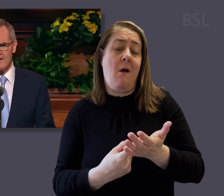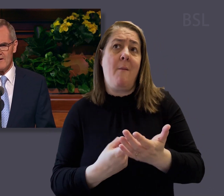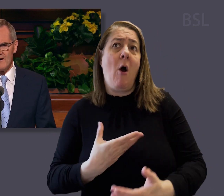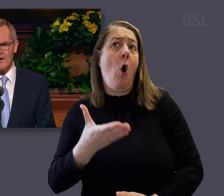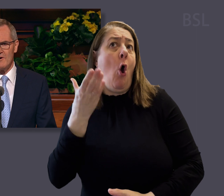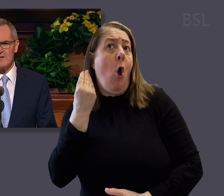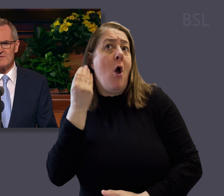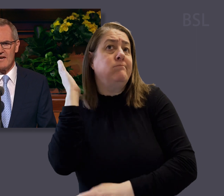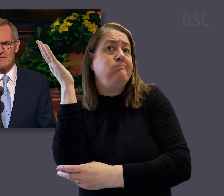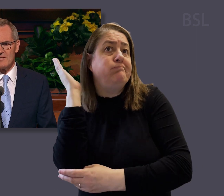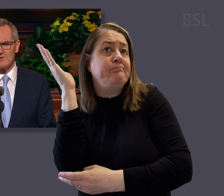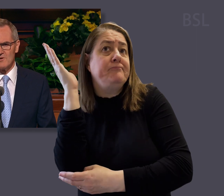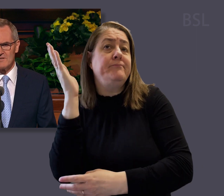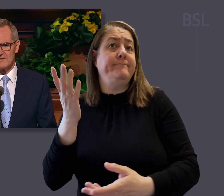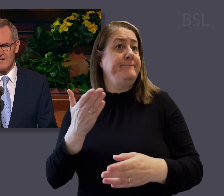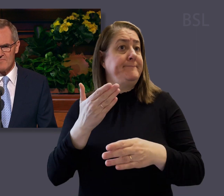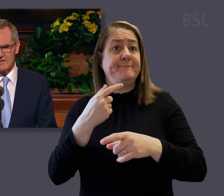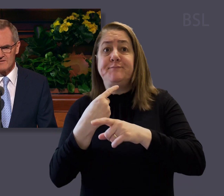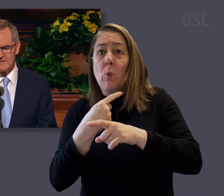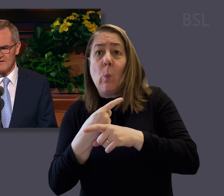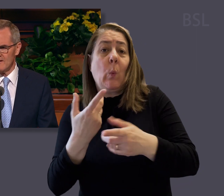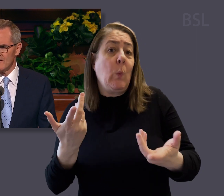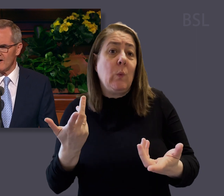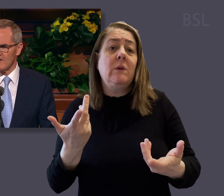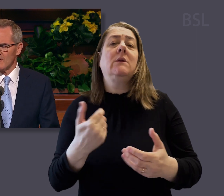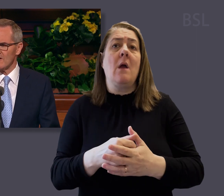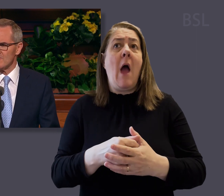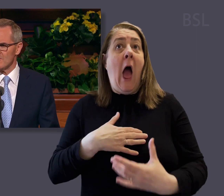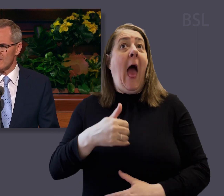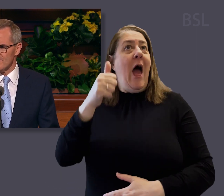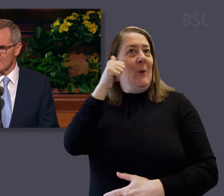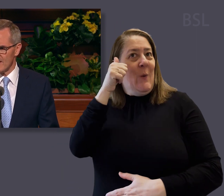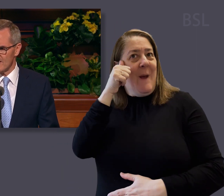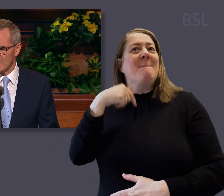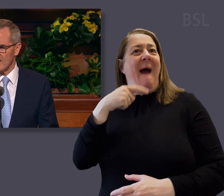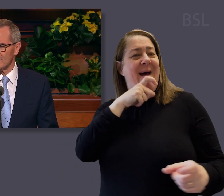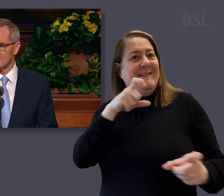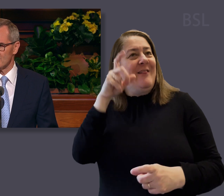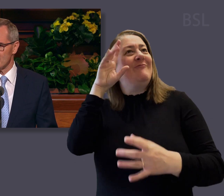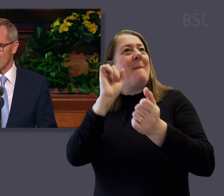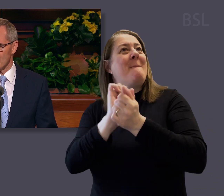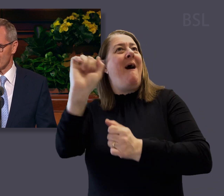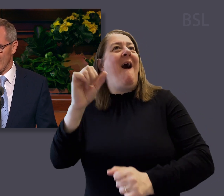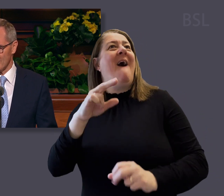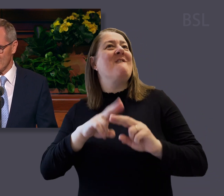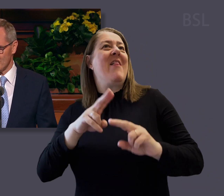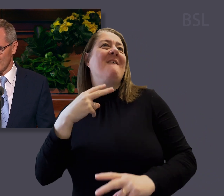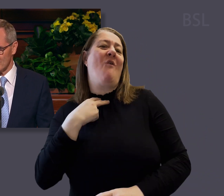I heard him share them in talks and assignments. I not only knew them, but I can still remember the sound of his voice